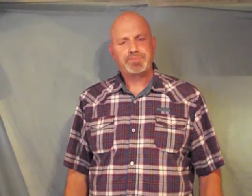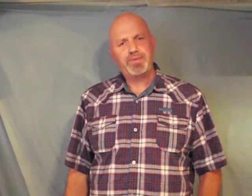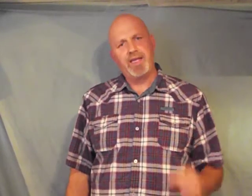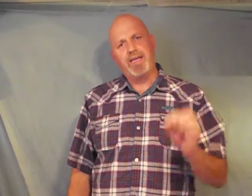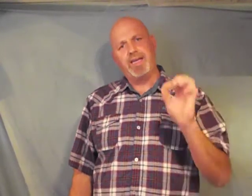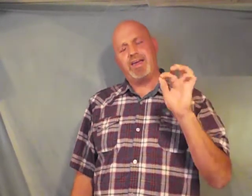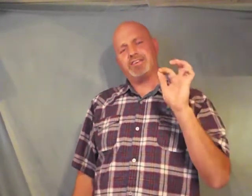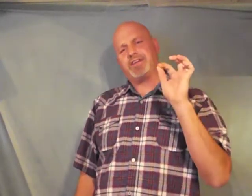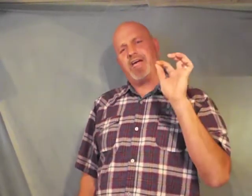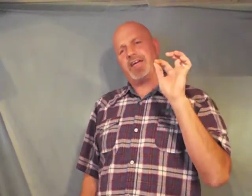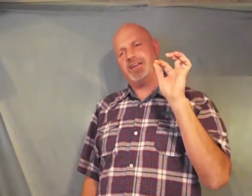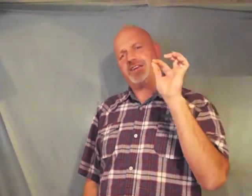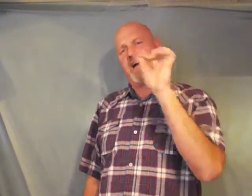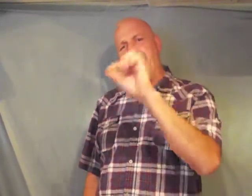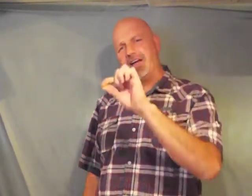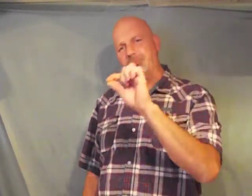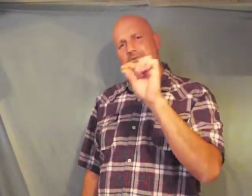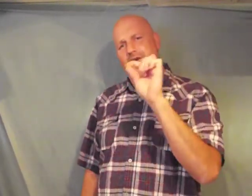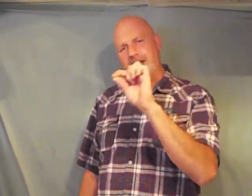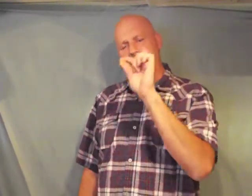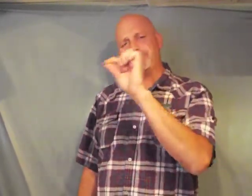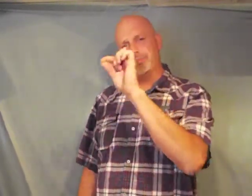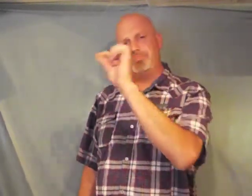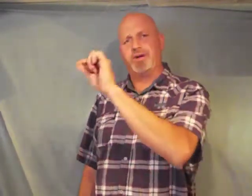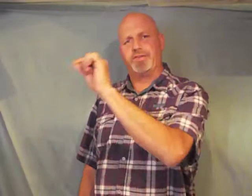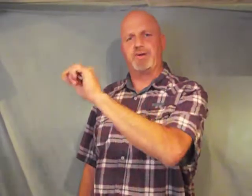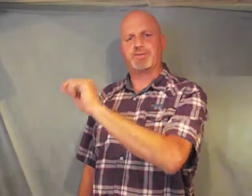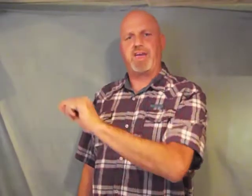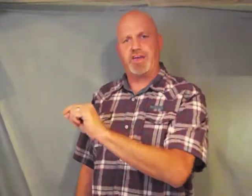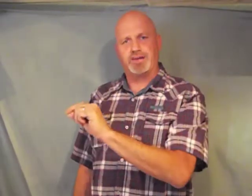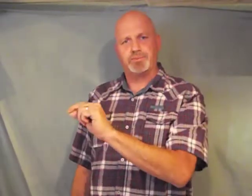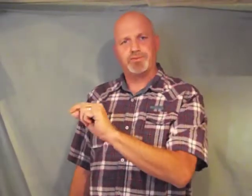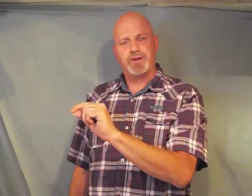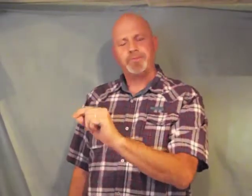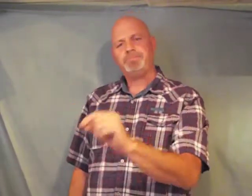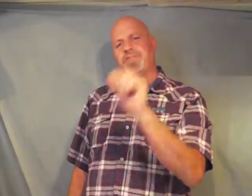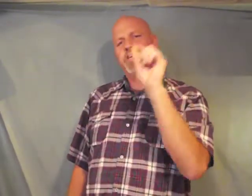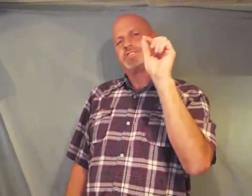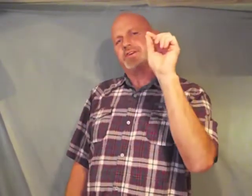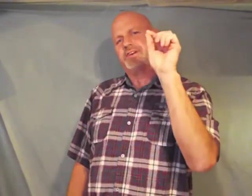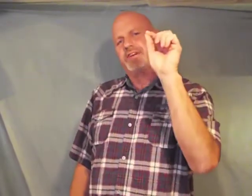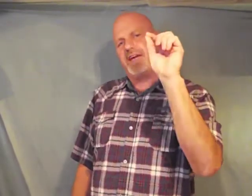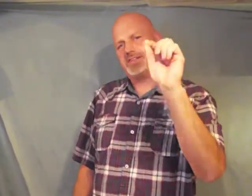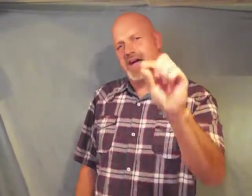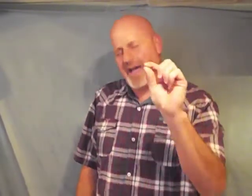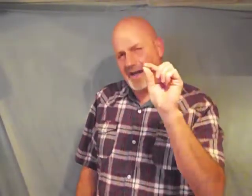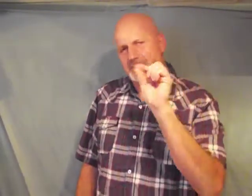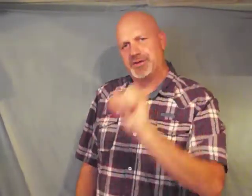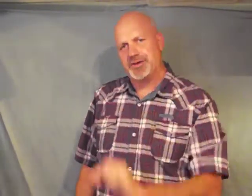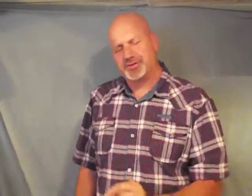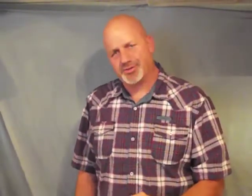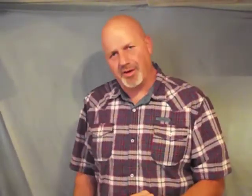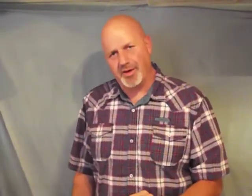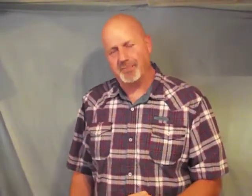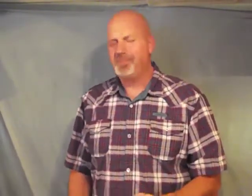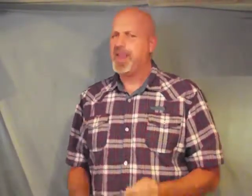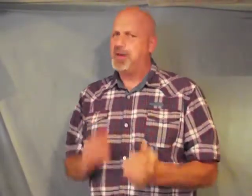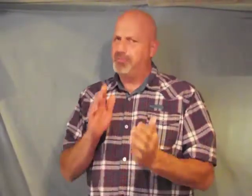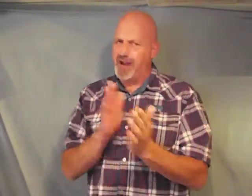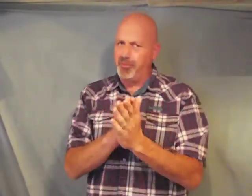it has taken time for him to build those kingdoms it's going to take time to destroy them but I'm